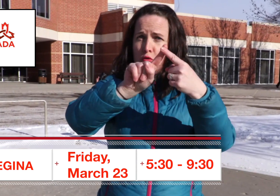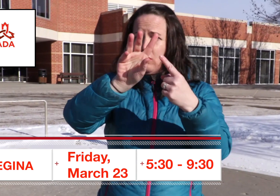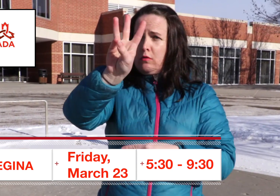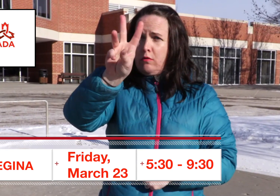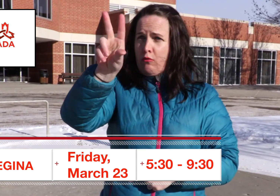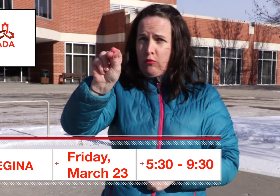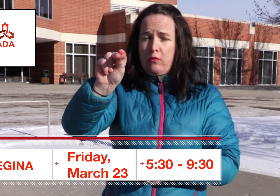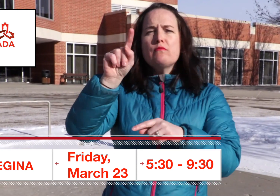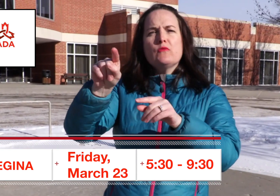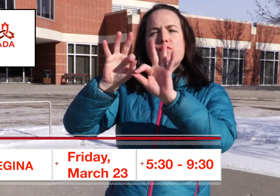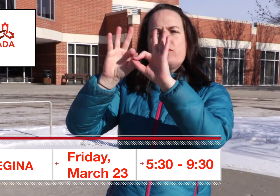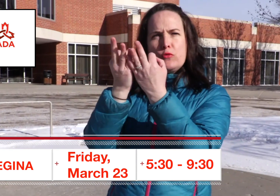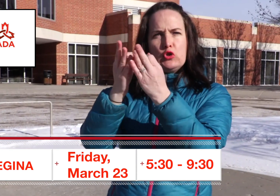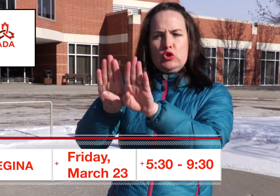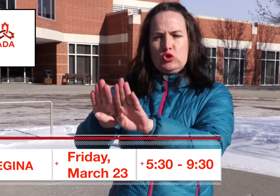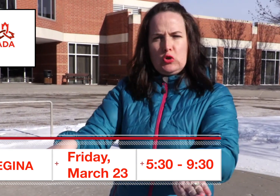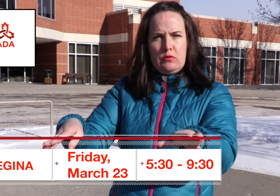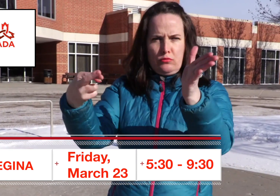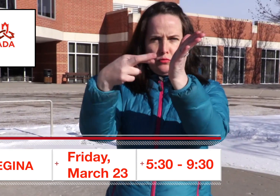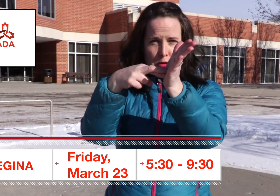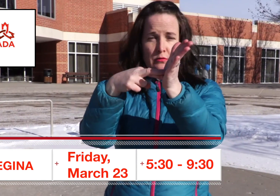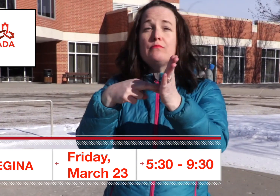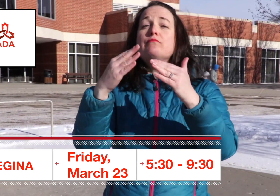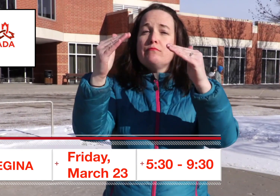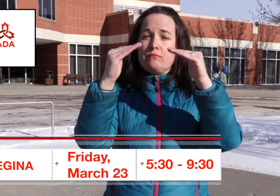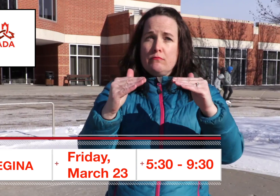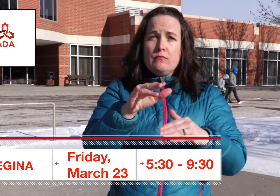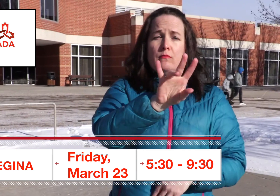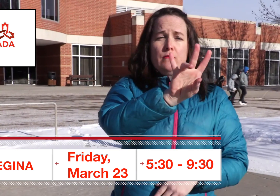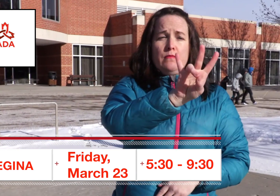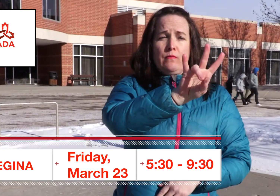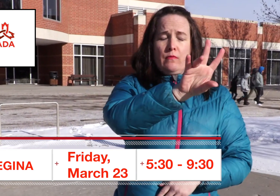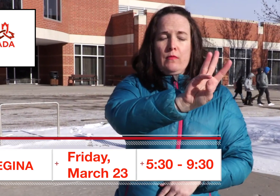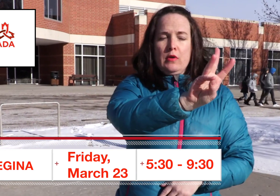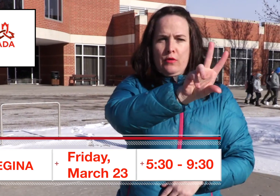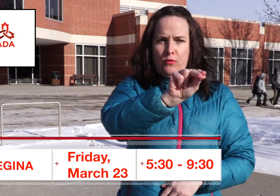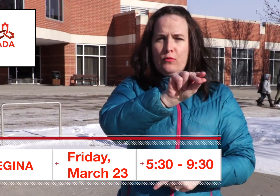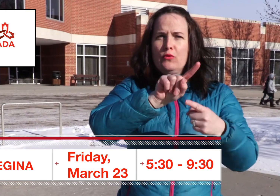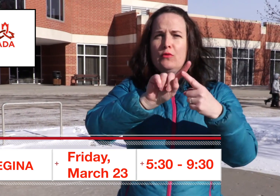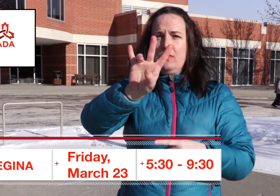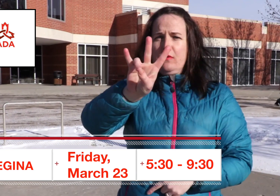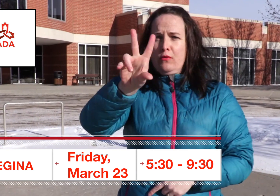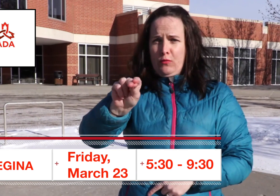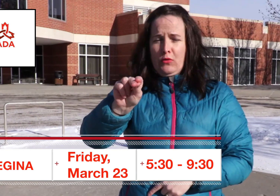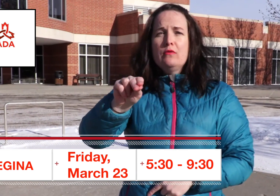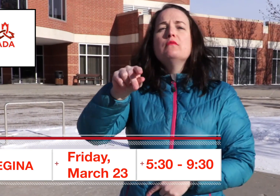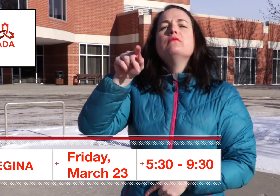from 5.30 to 6.30 it is going to be families and children to come and register. 6.30 to